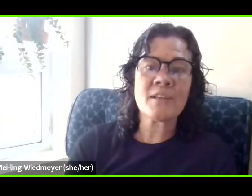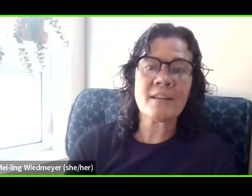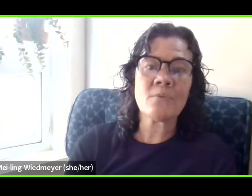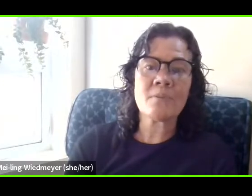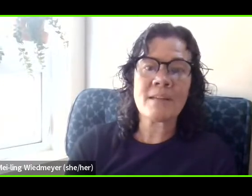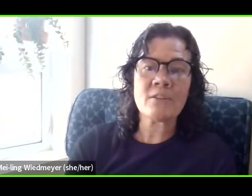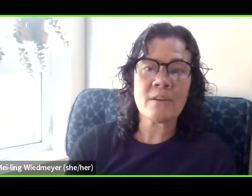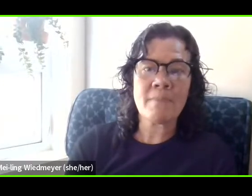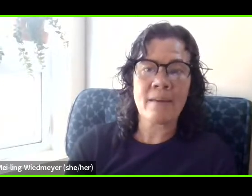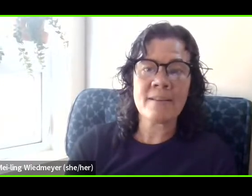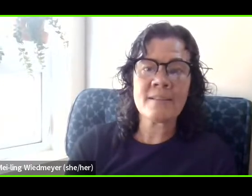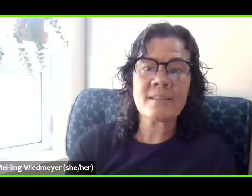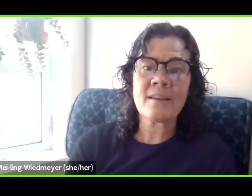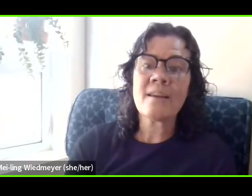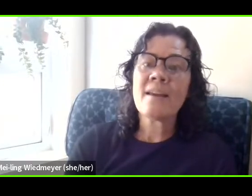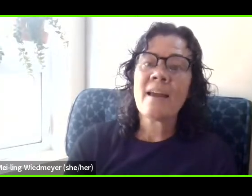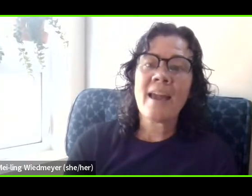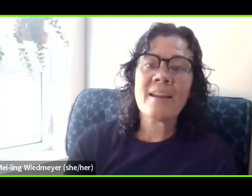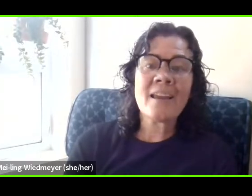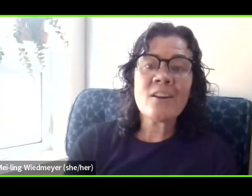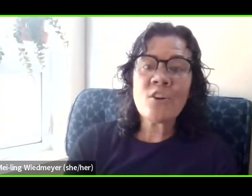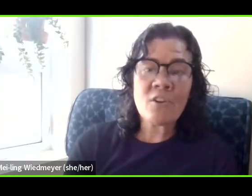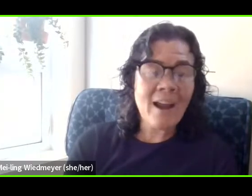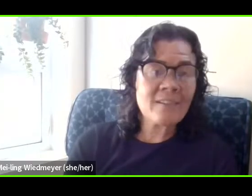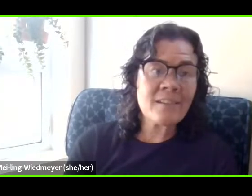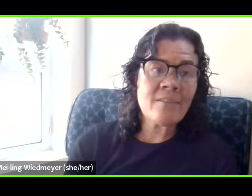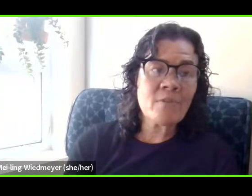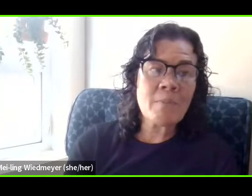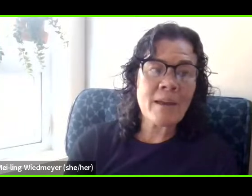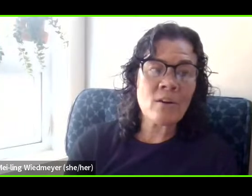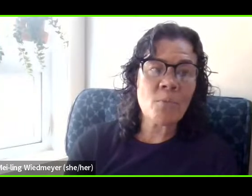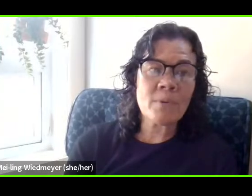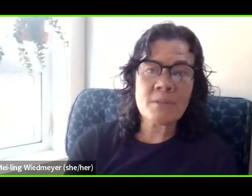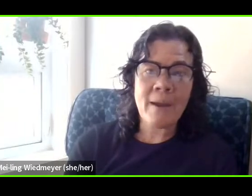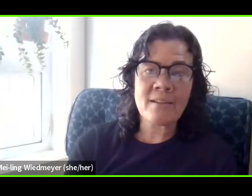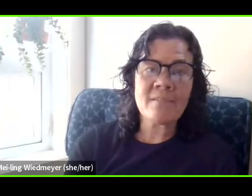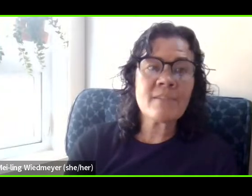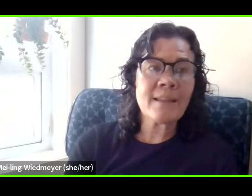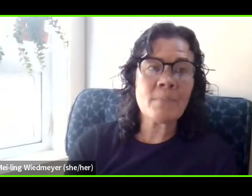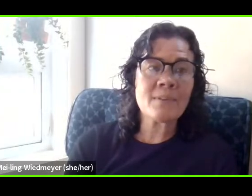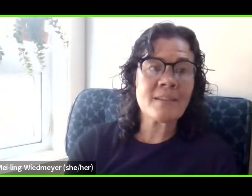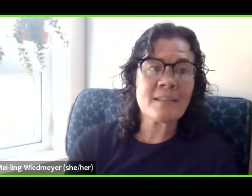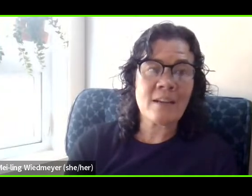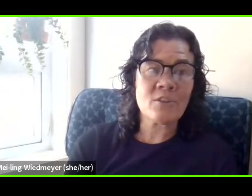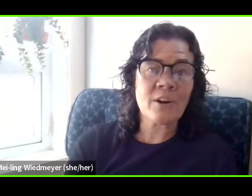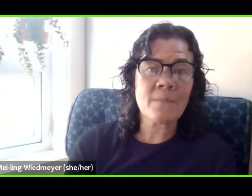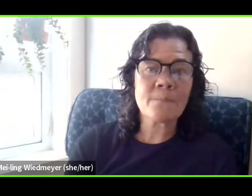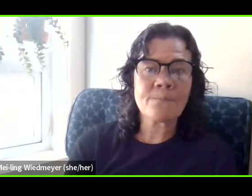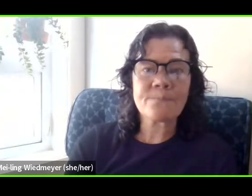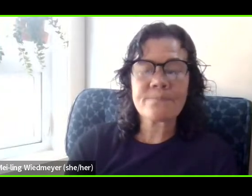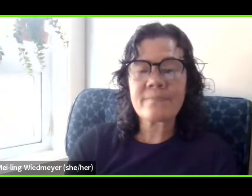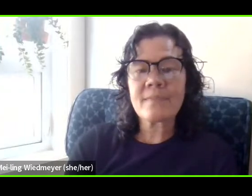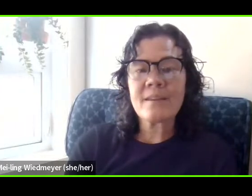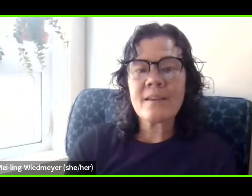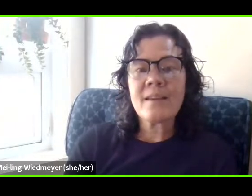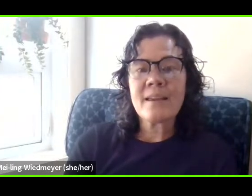associated with mental imbalance and incorrectly, from a medical perspective, labels it a danger.